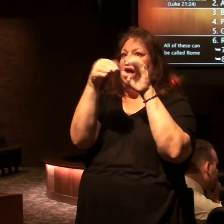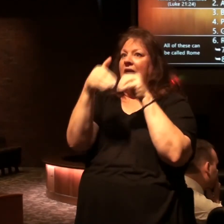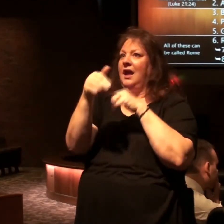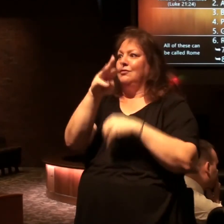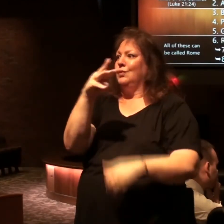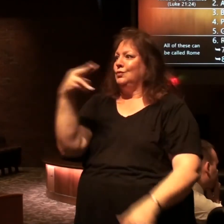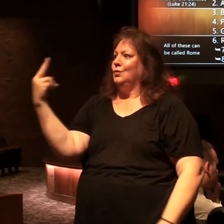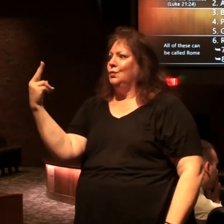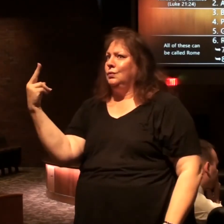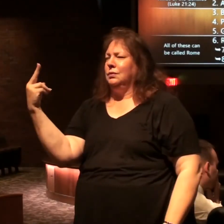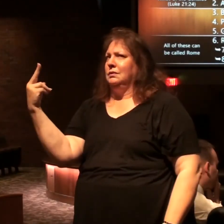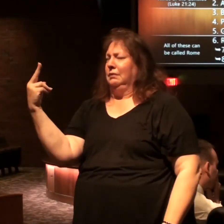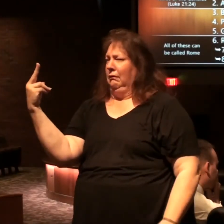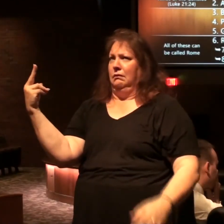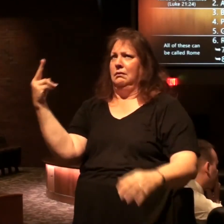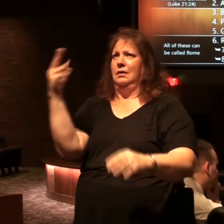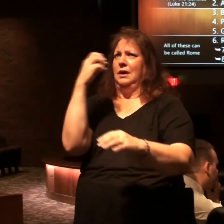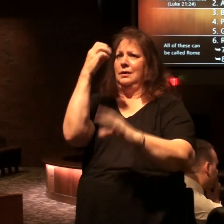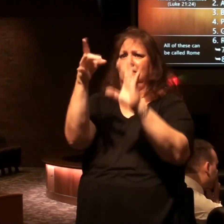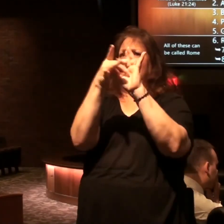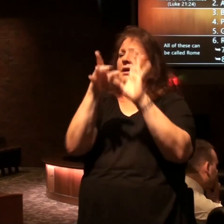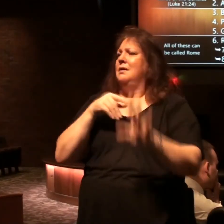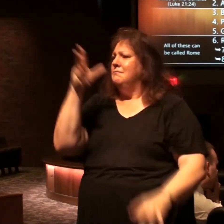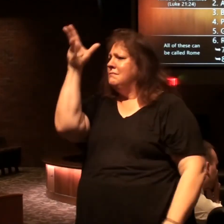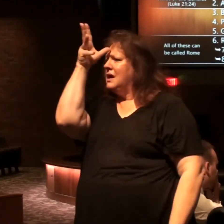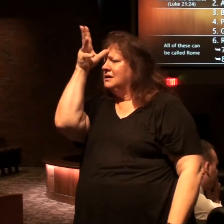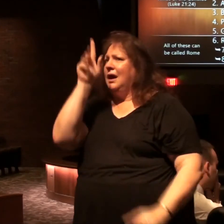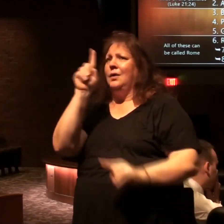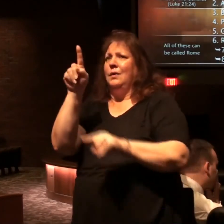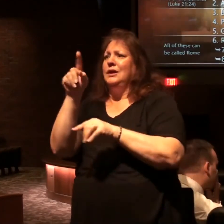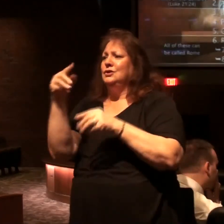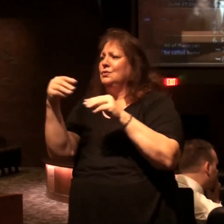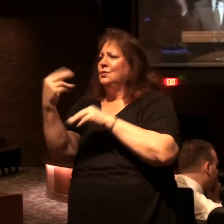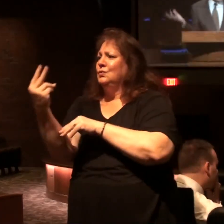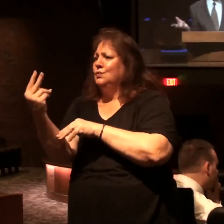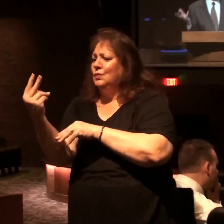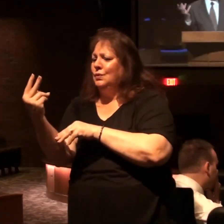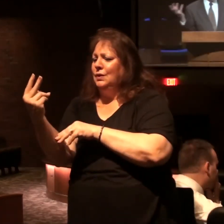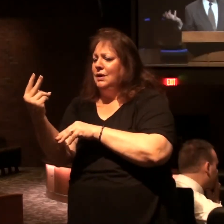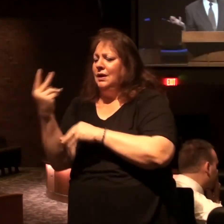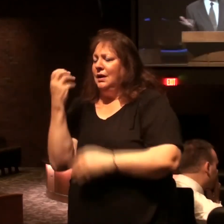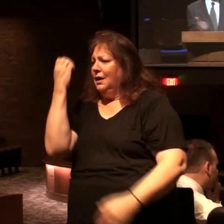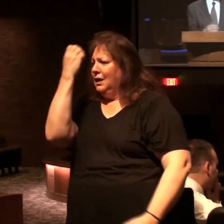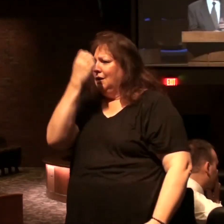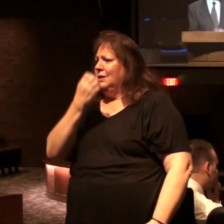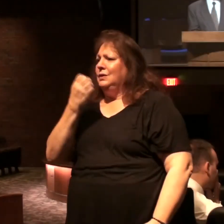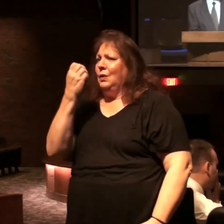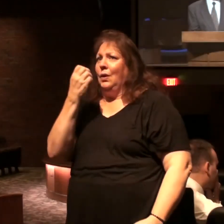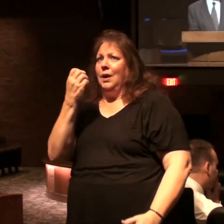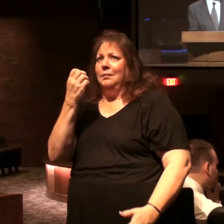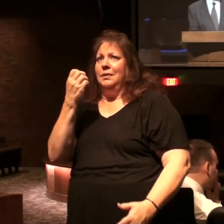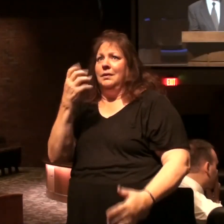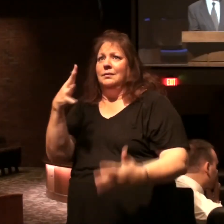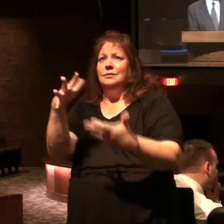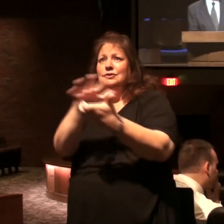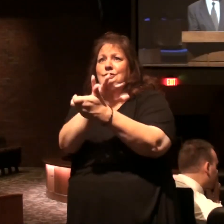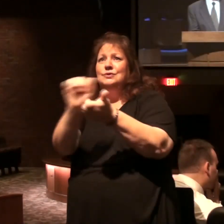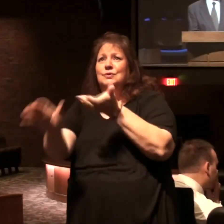World War II my dad went on to the war in World War II and Europe's being destroyed